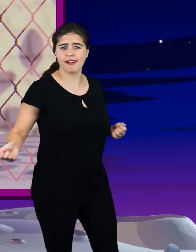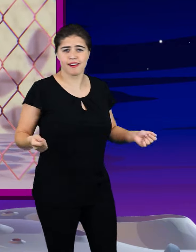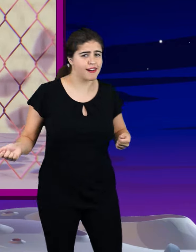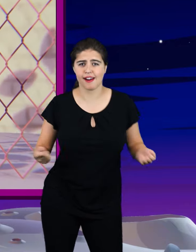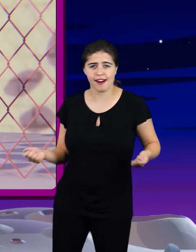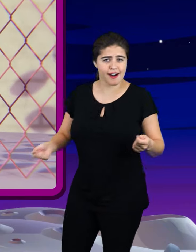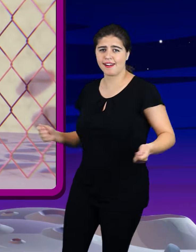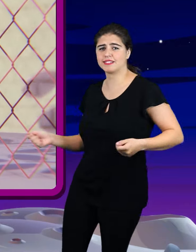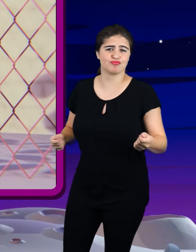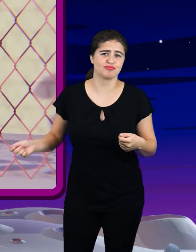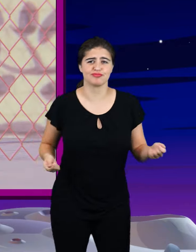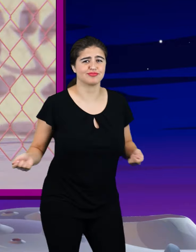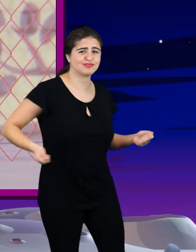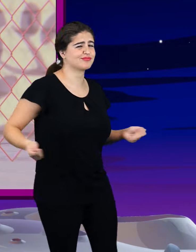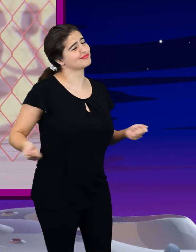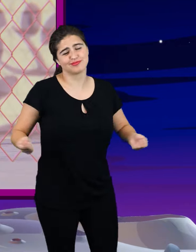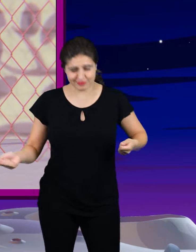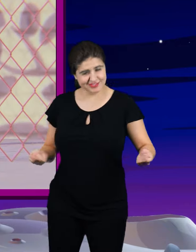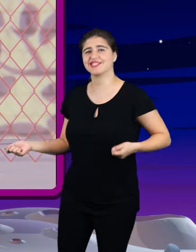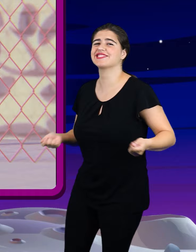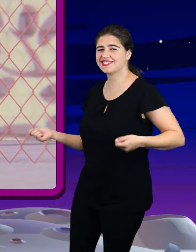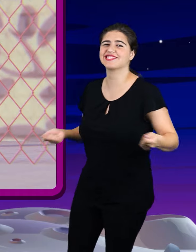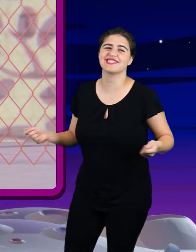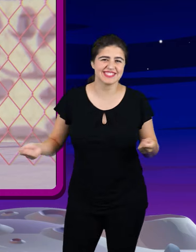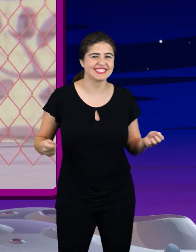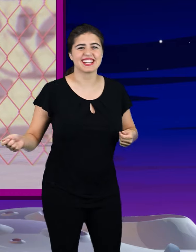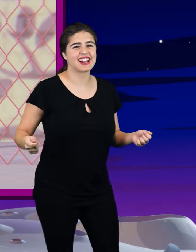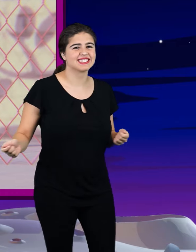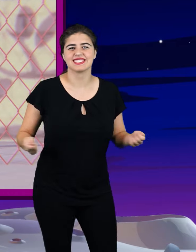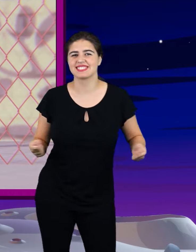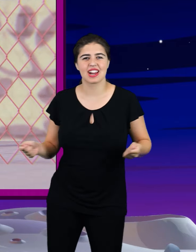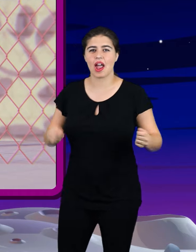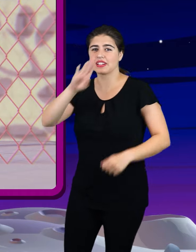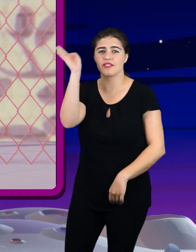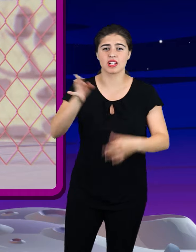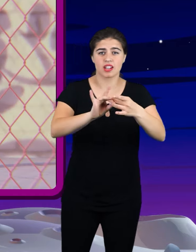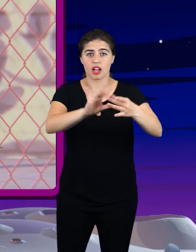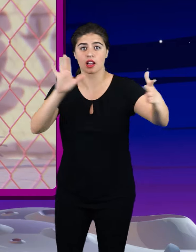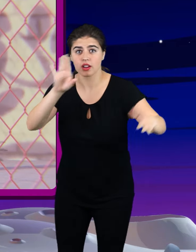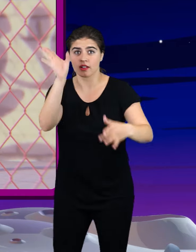Mmmmm Give you up Never gonna give Never gonna give Give you up